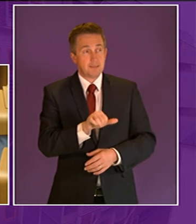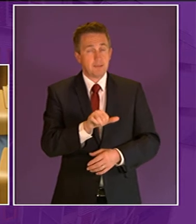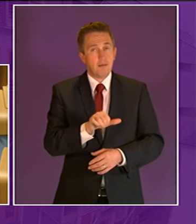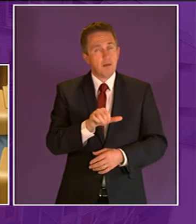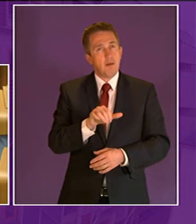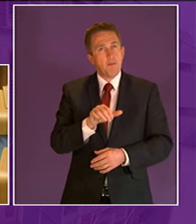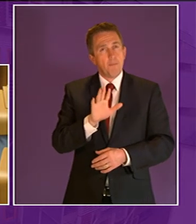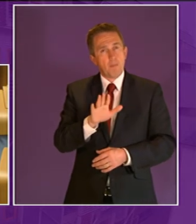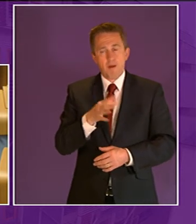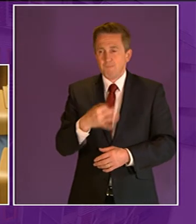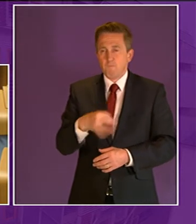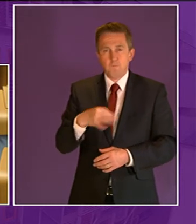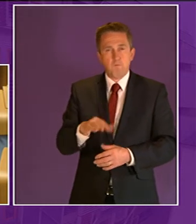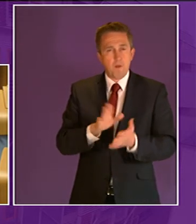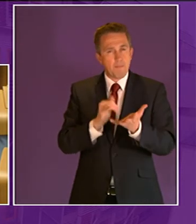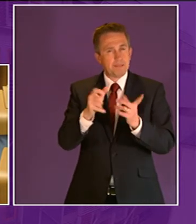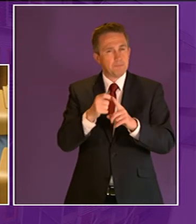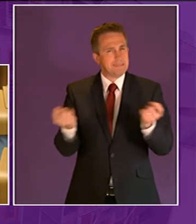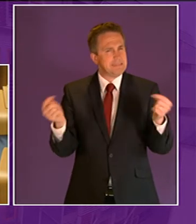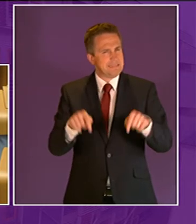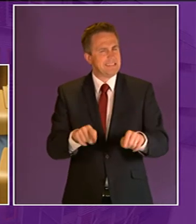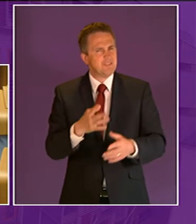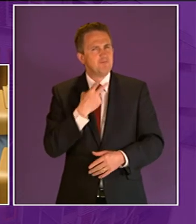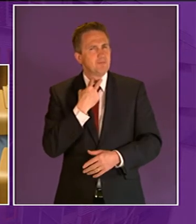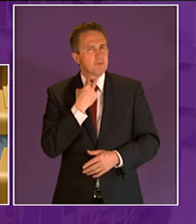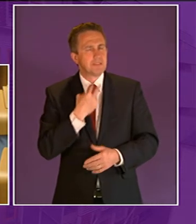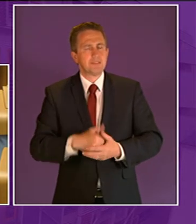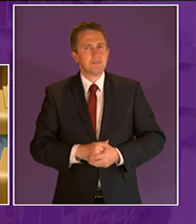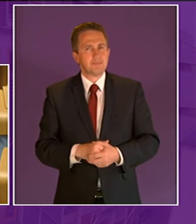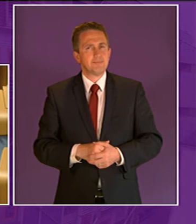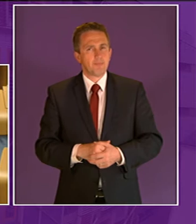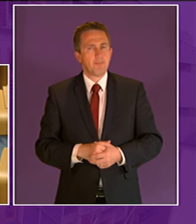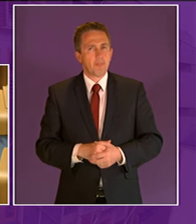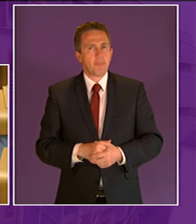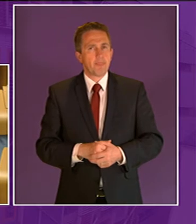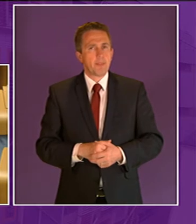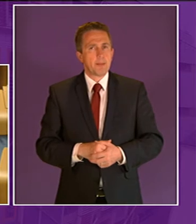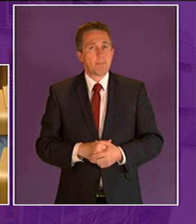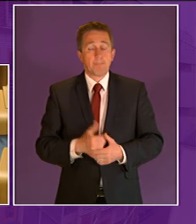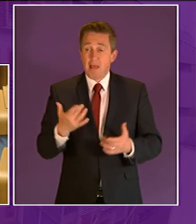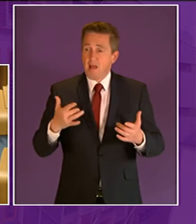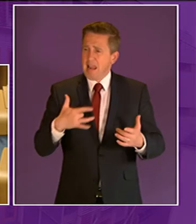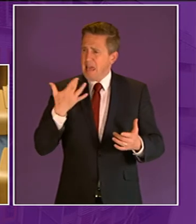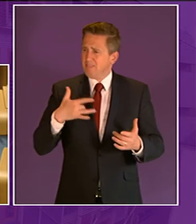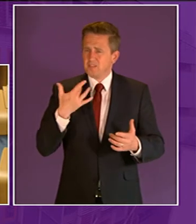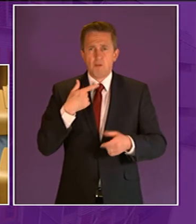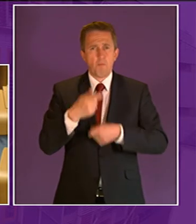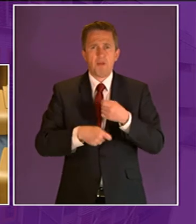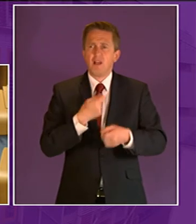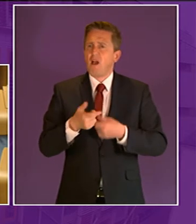of how few members there are in the chamber unfortunately for this debate but for most people our lifestyles have become too sedentary we spend too much time